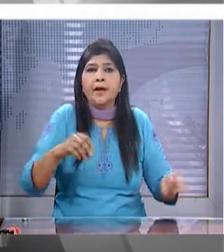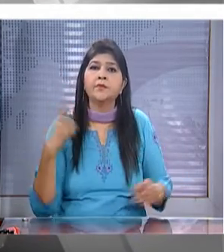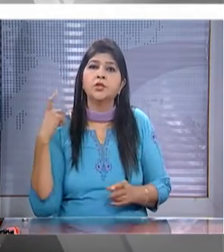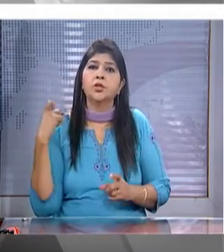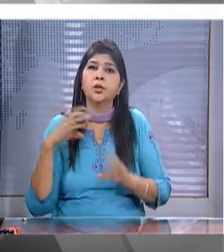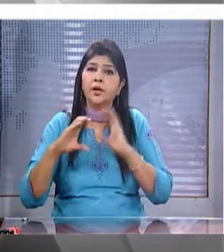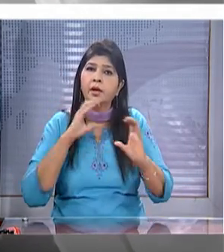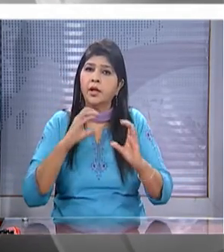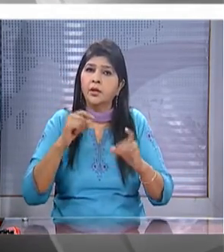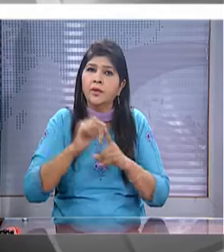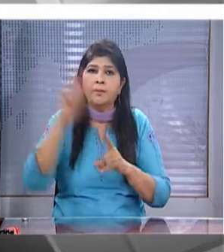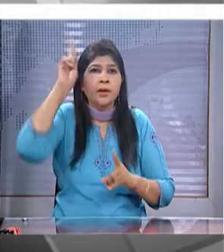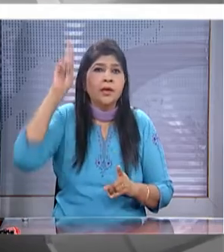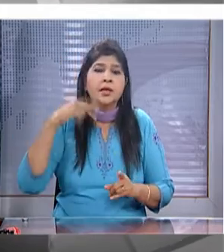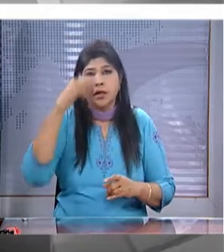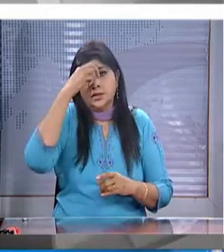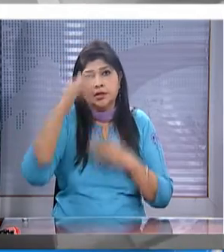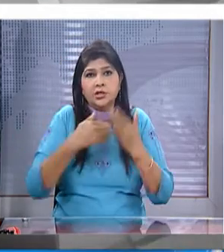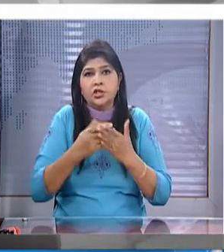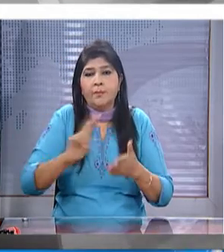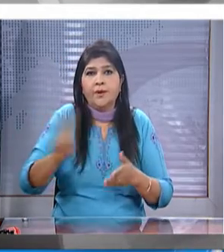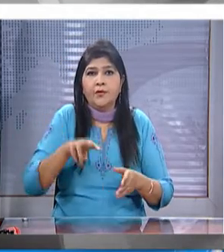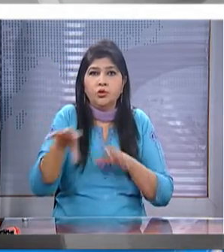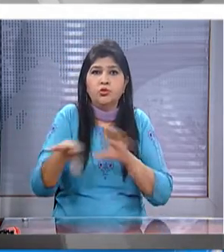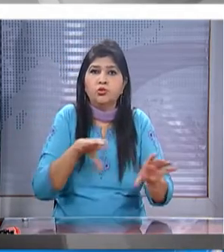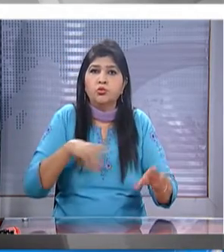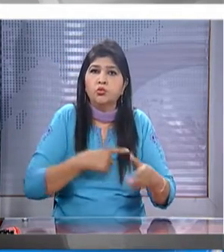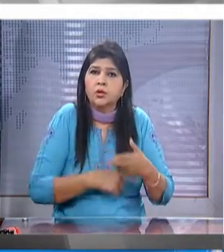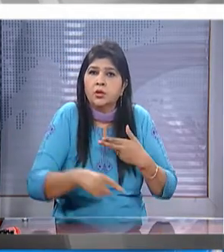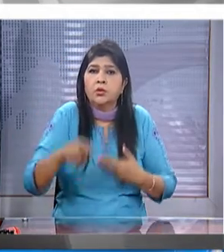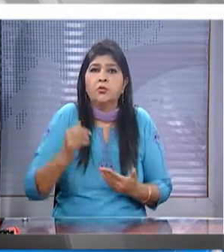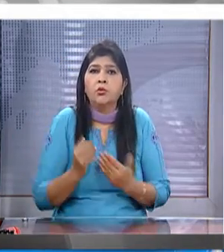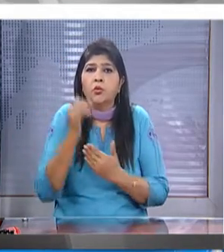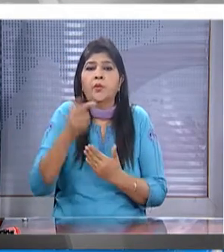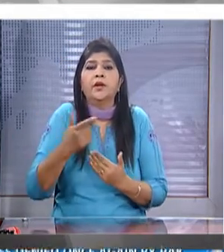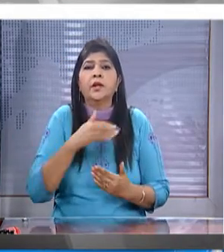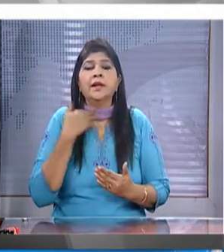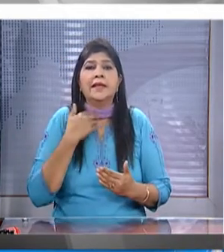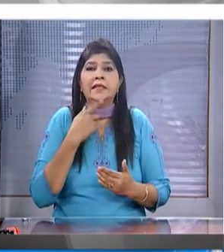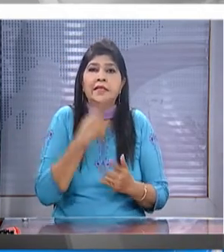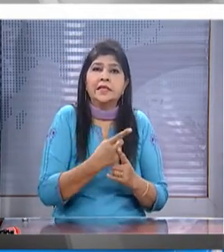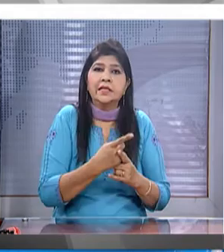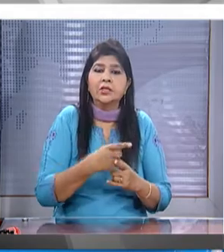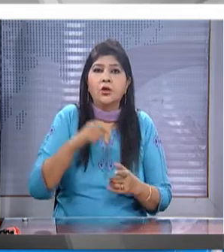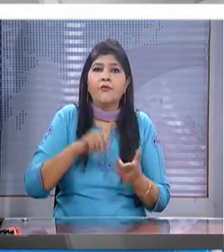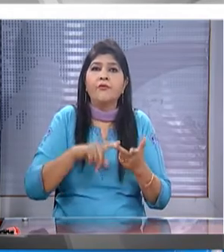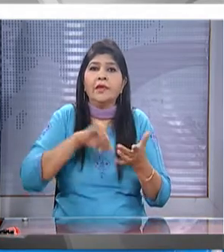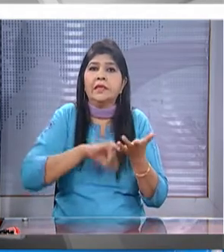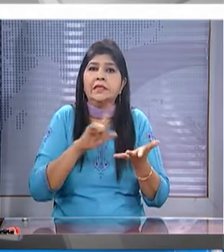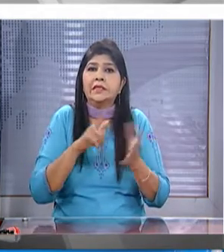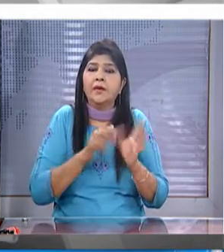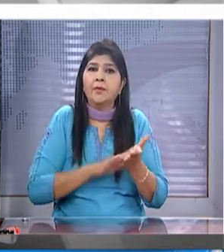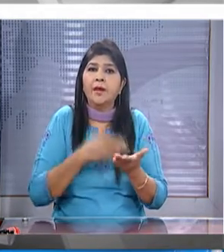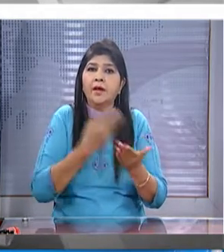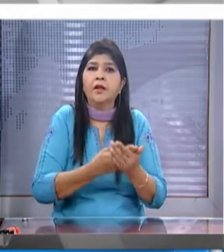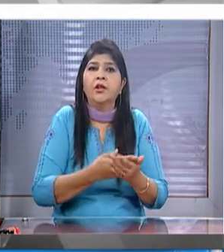dialogue with pakistan as tension between the two continues to grow over the death sentence islamabad handed out